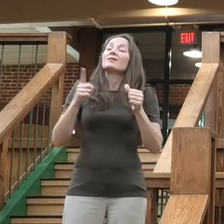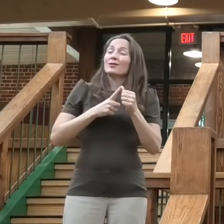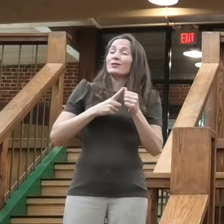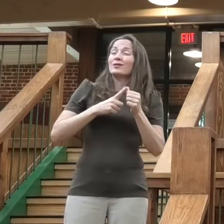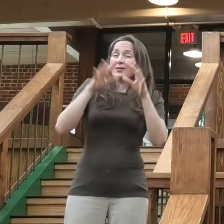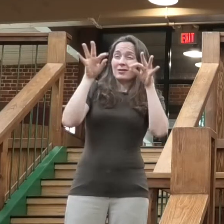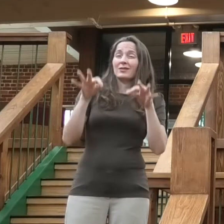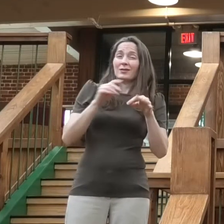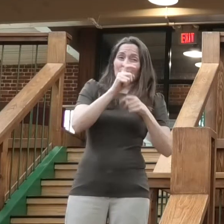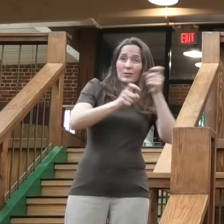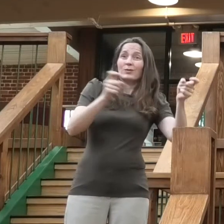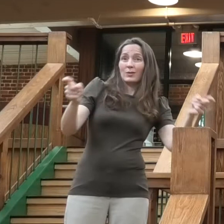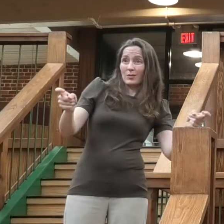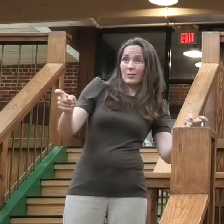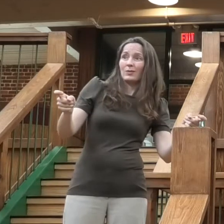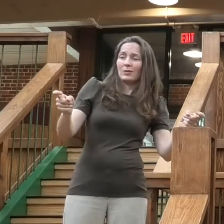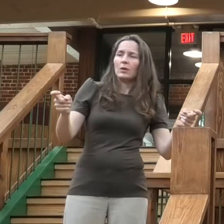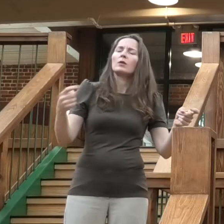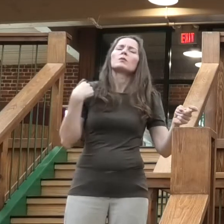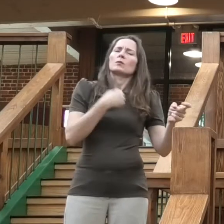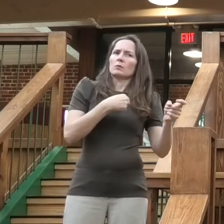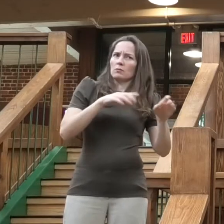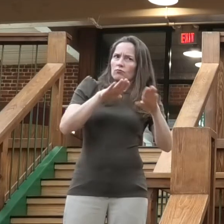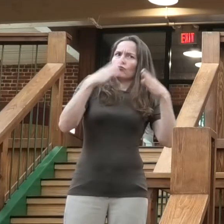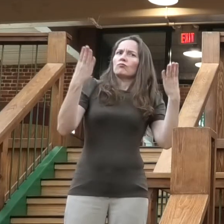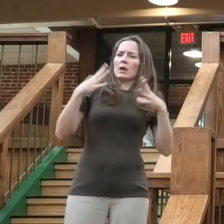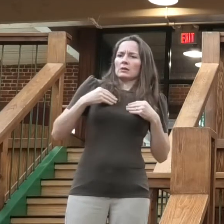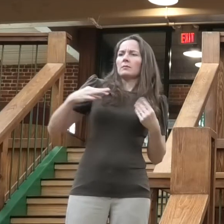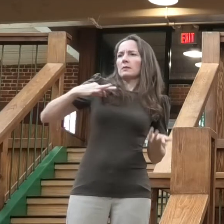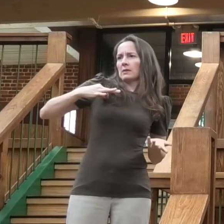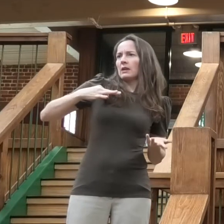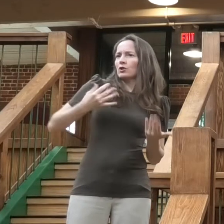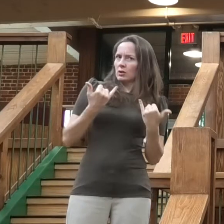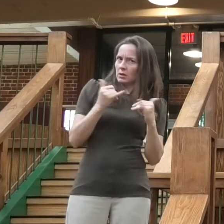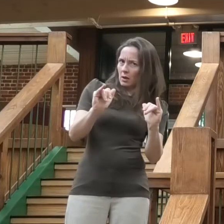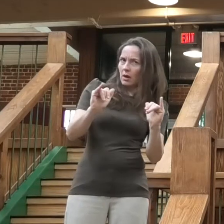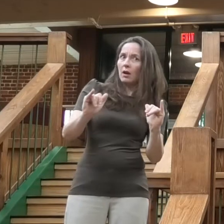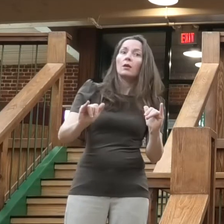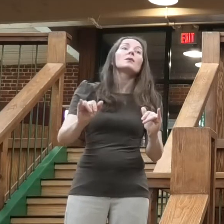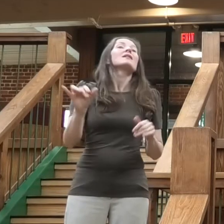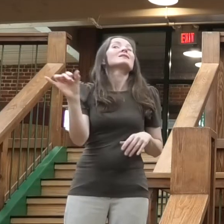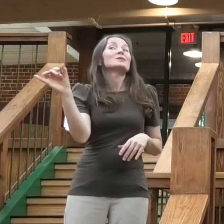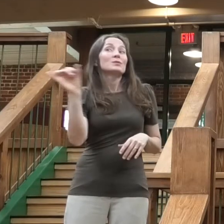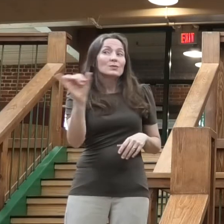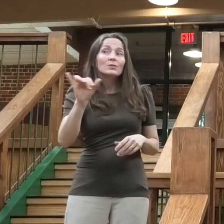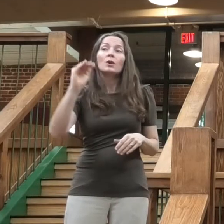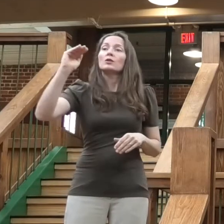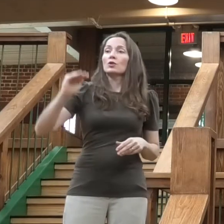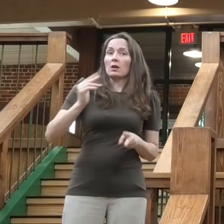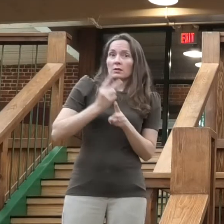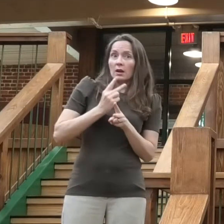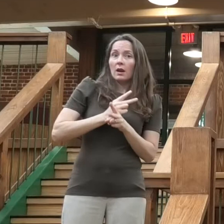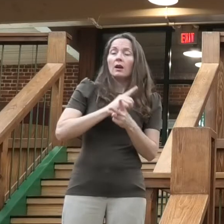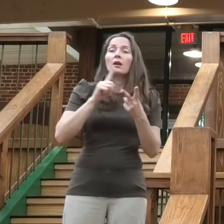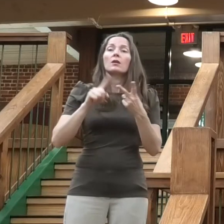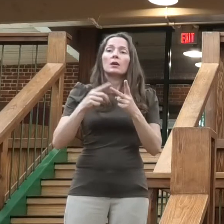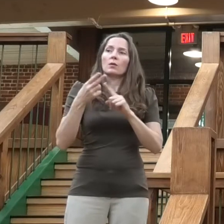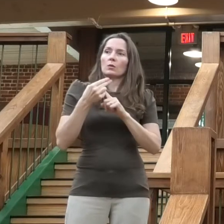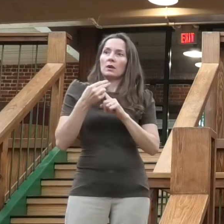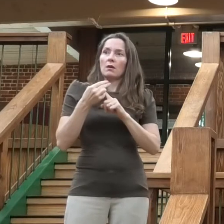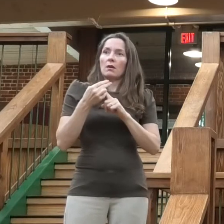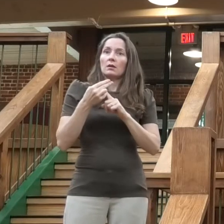to the child care and hotel sectors. So there is still a few more days if you haven't been able to apply